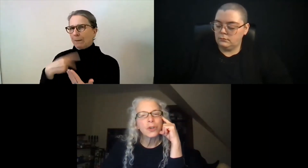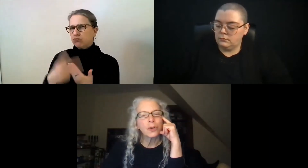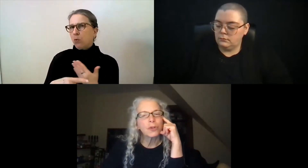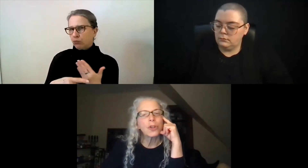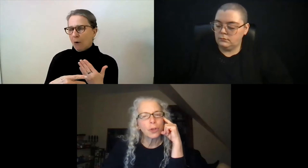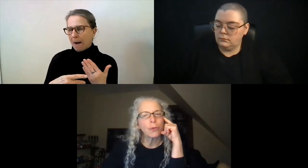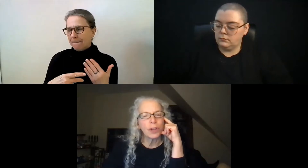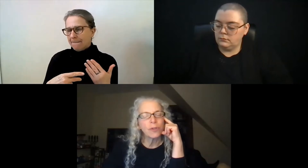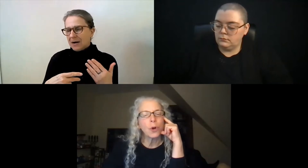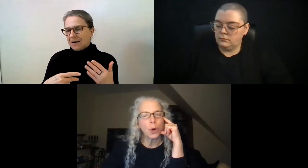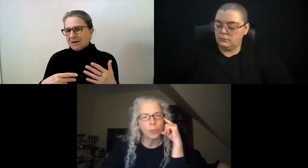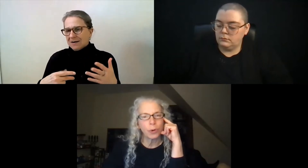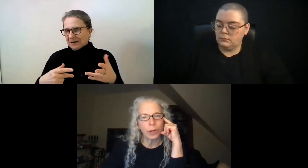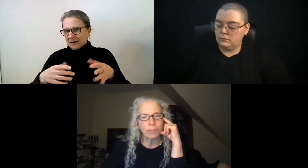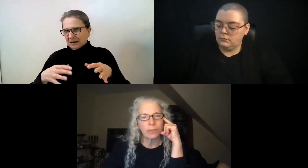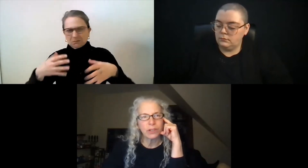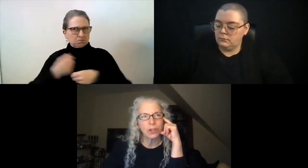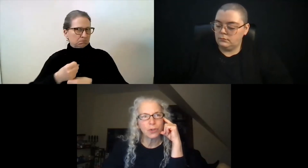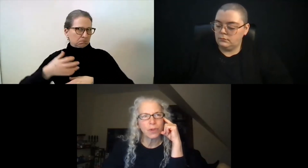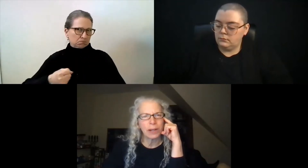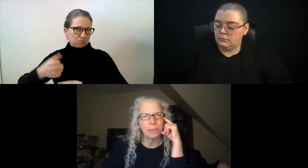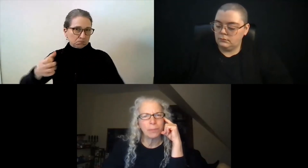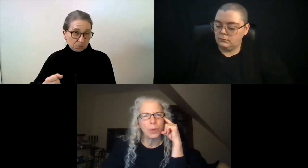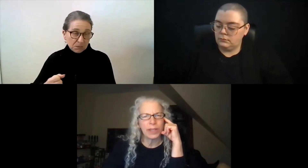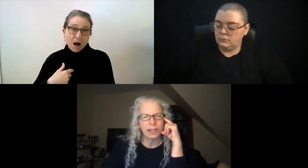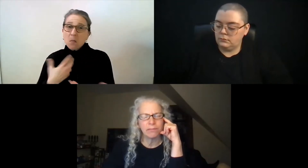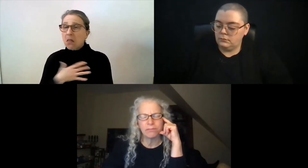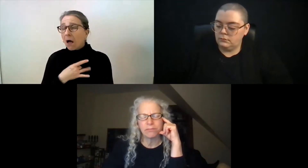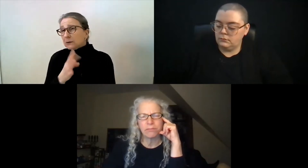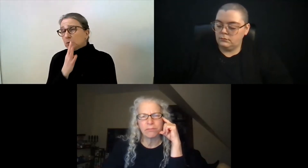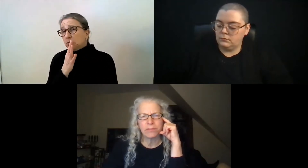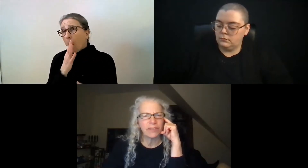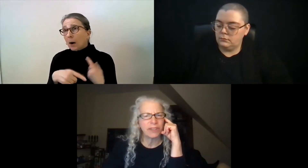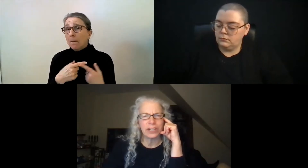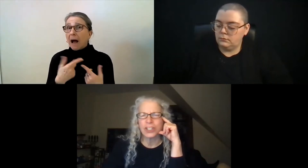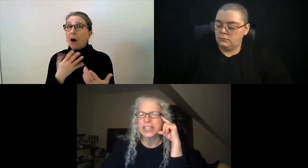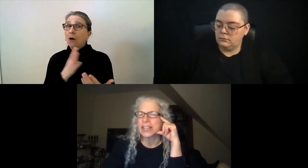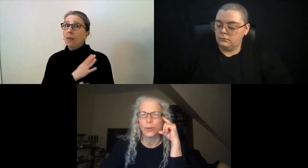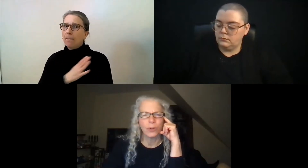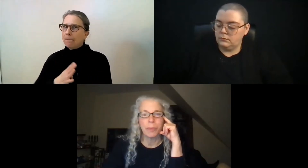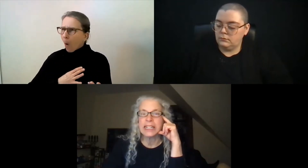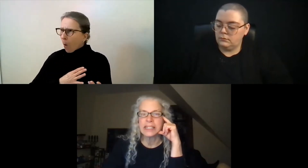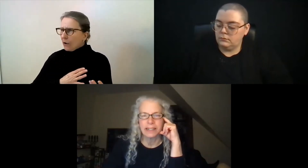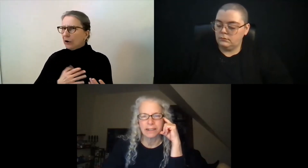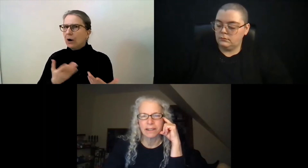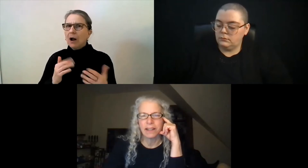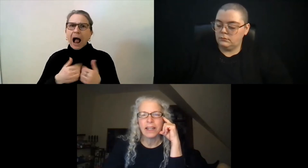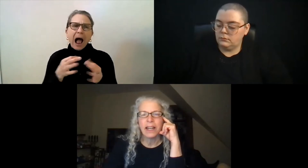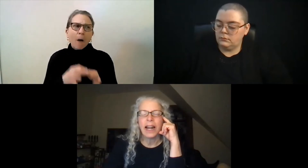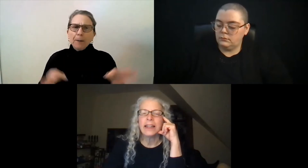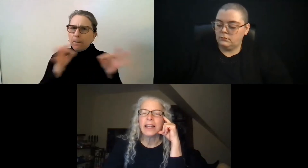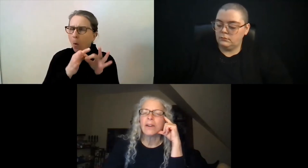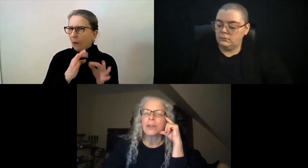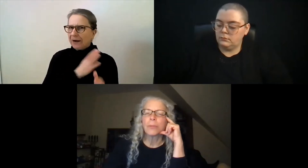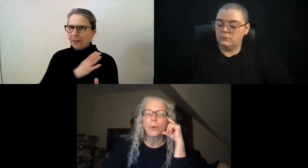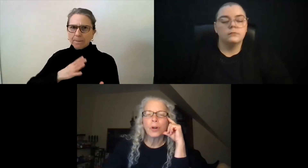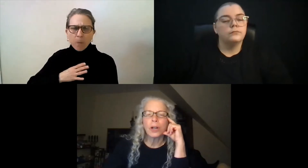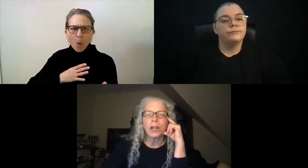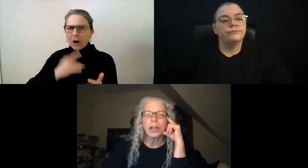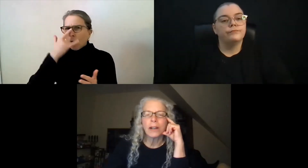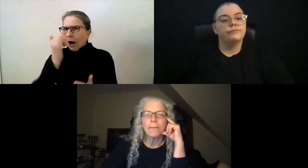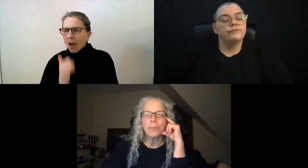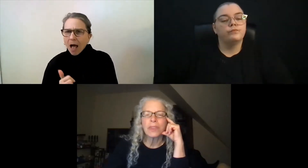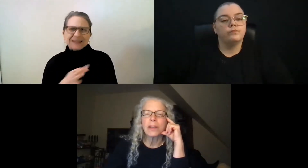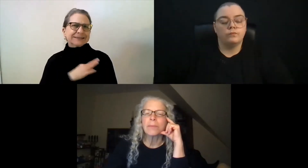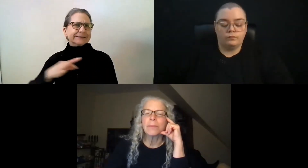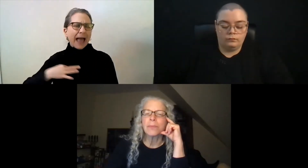So those are the three core programs to describe within Deaf Inc, just to give you the basic. And then the board,